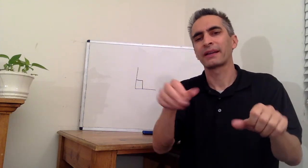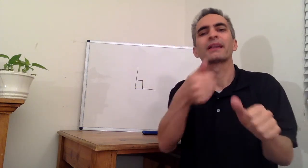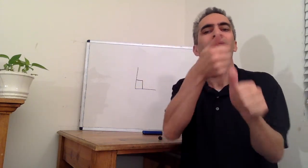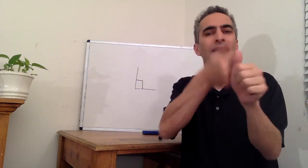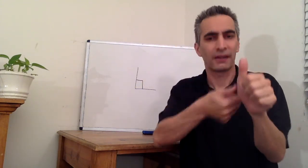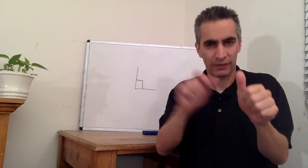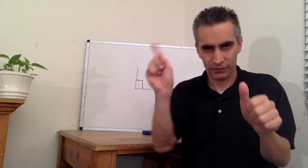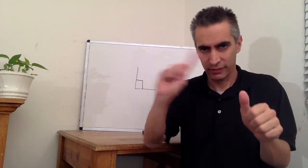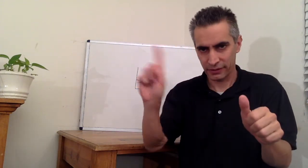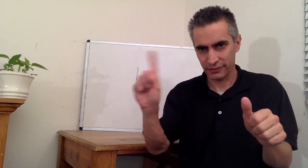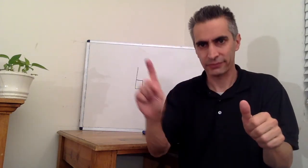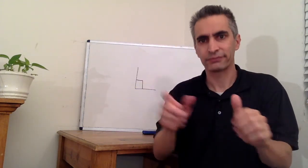You can find them everywhere.